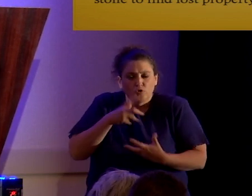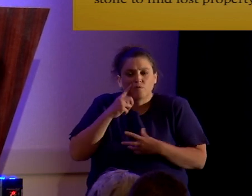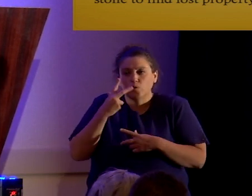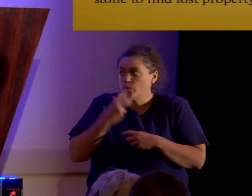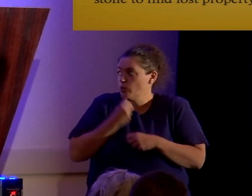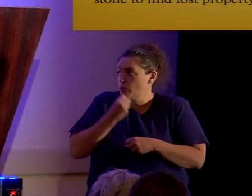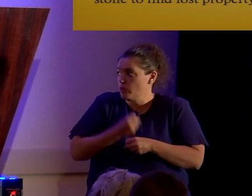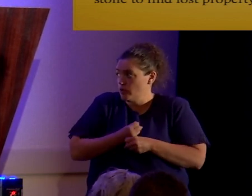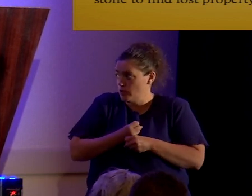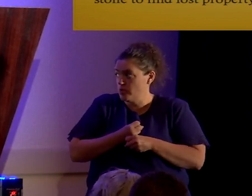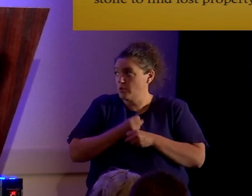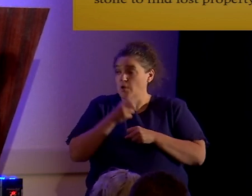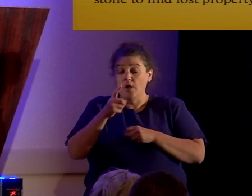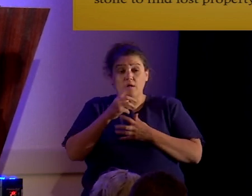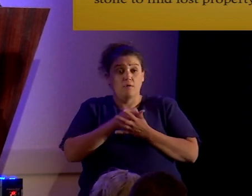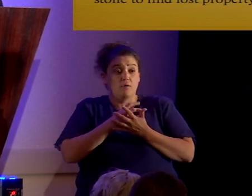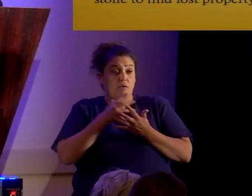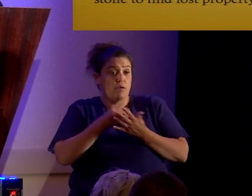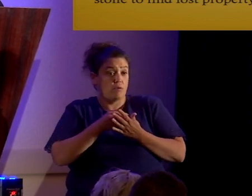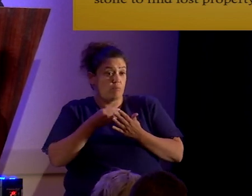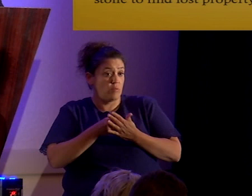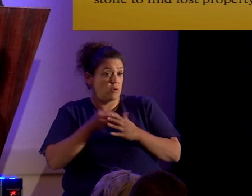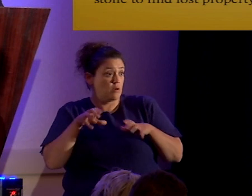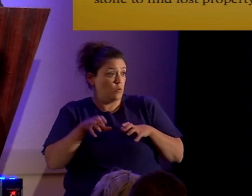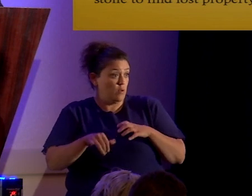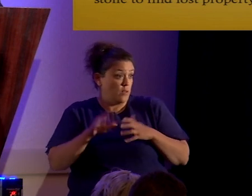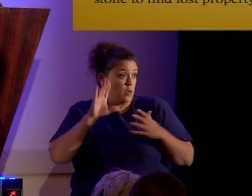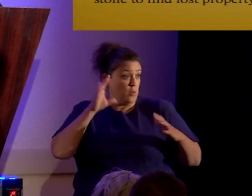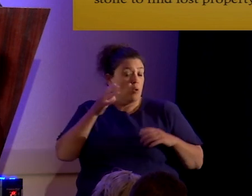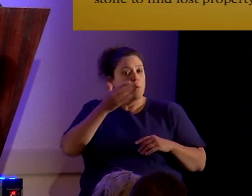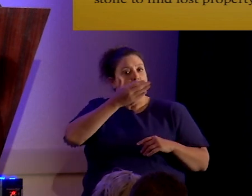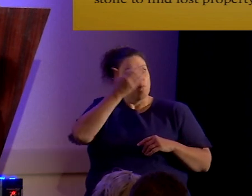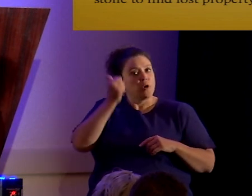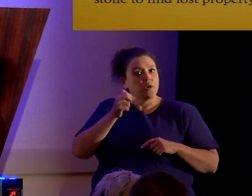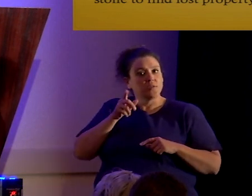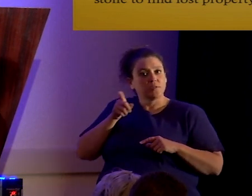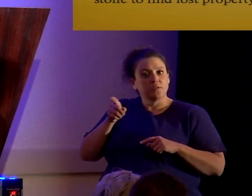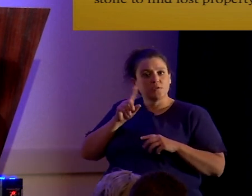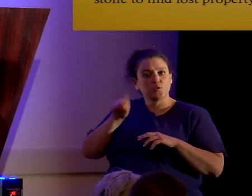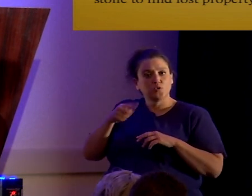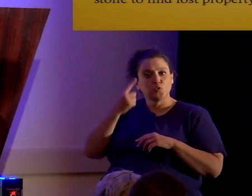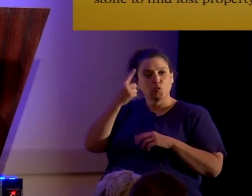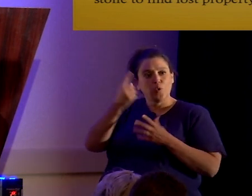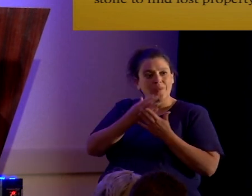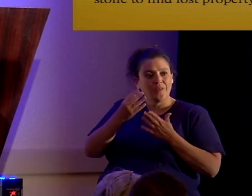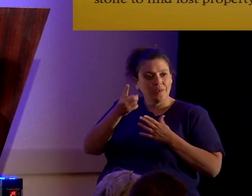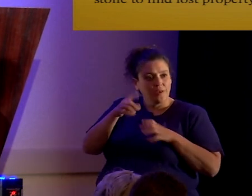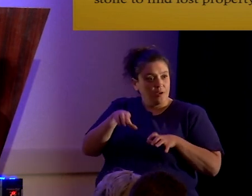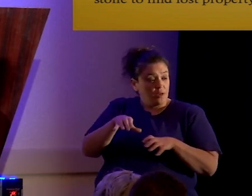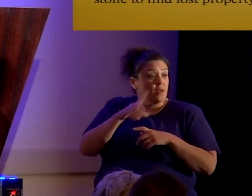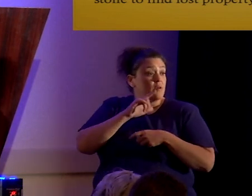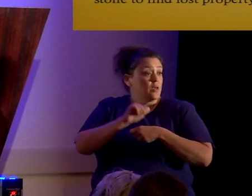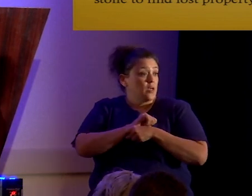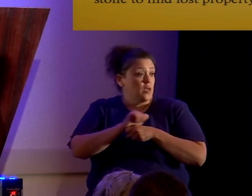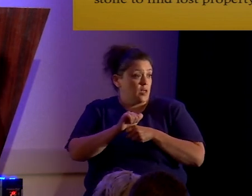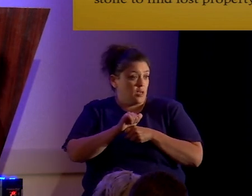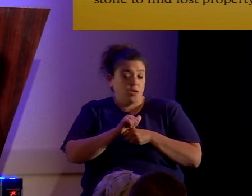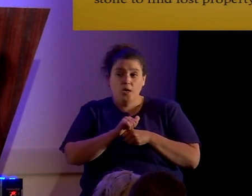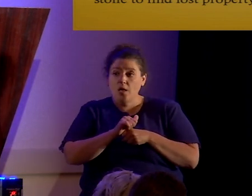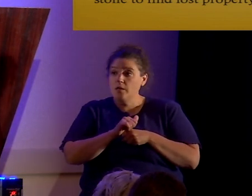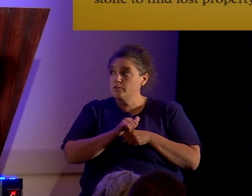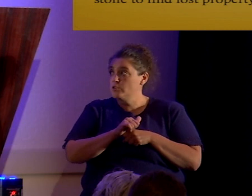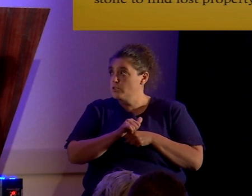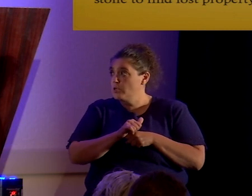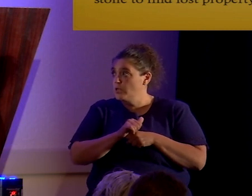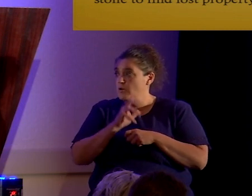this was pretty lucrative, apparently, um, because this was just one of his things. He actually, ultimately, would be charged